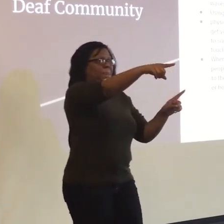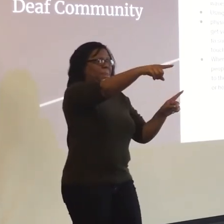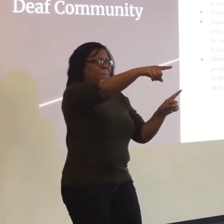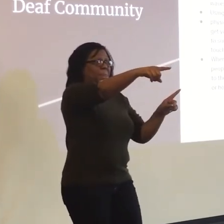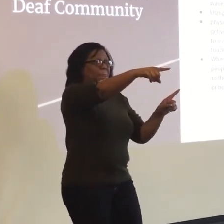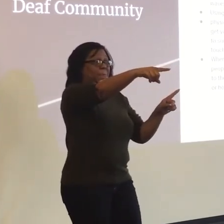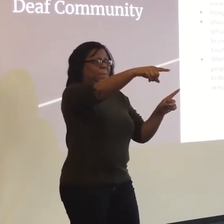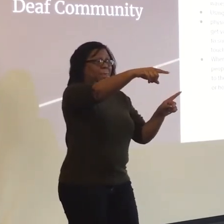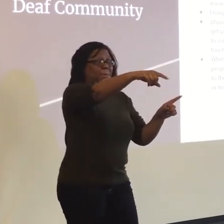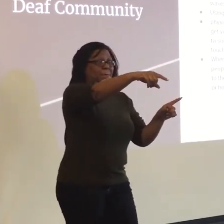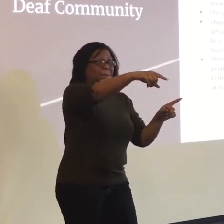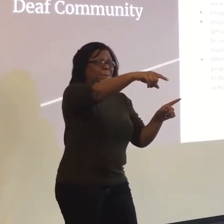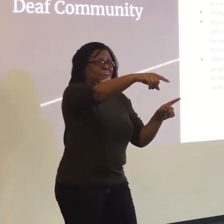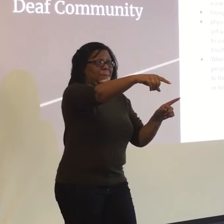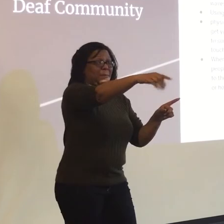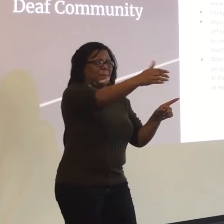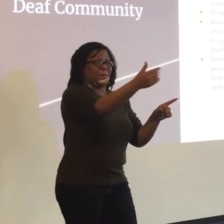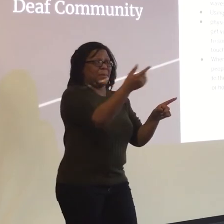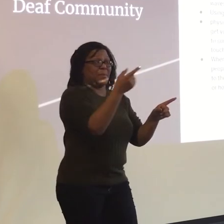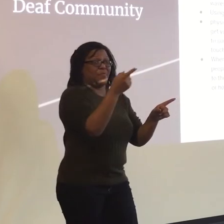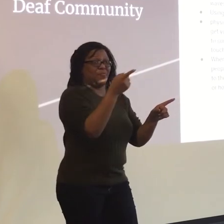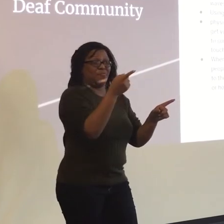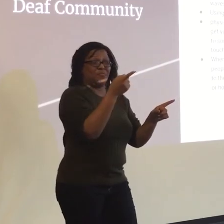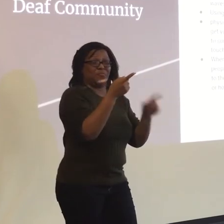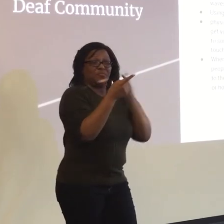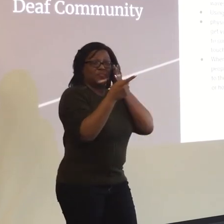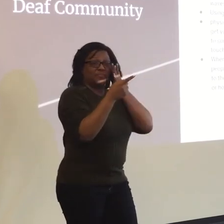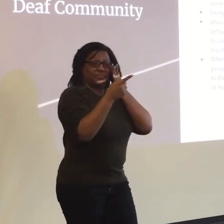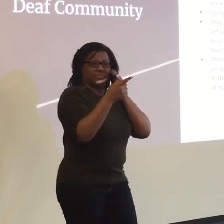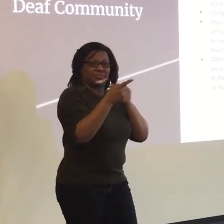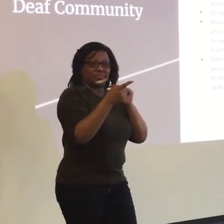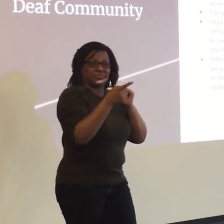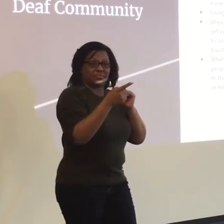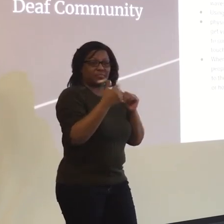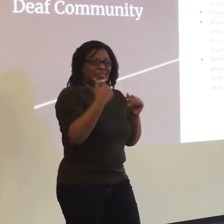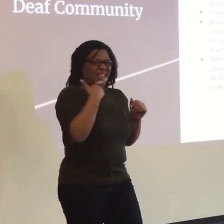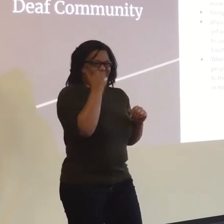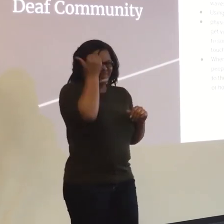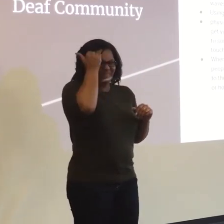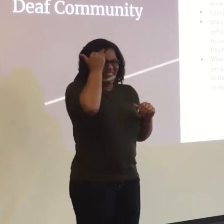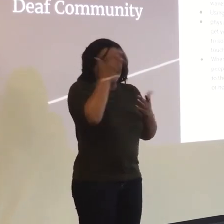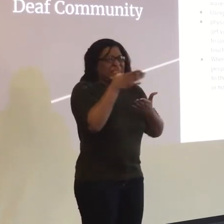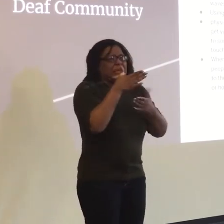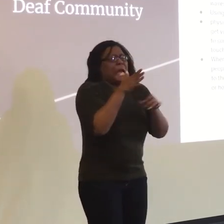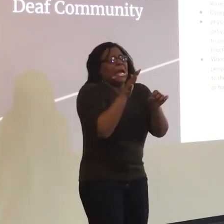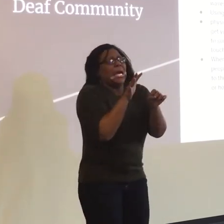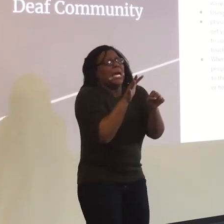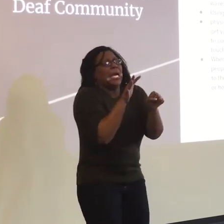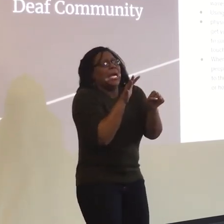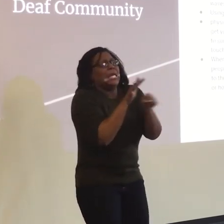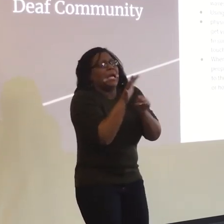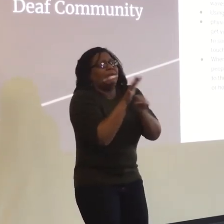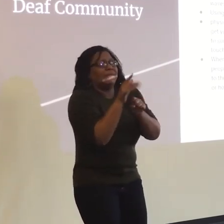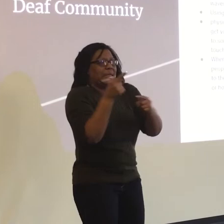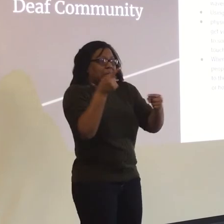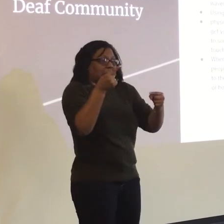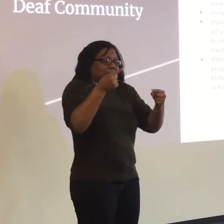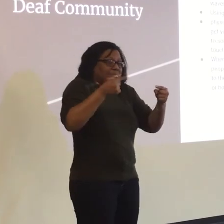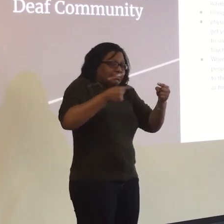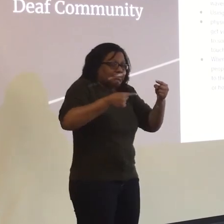Oh, another one in the back. So I know enough, I know I have done enough videos to know enough to be dangerous,